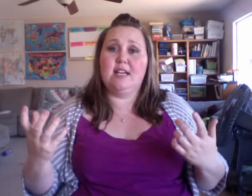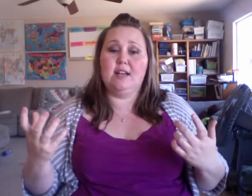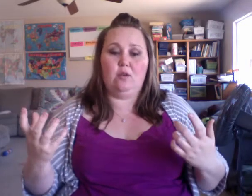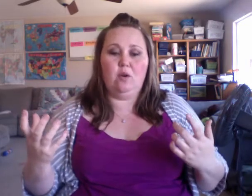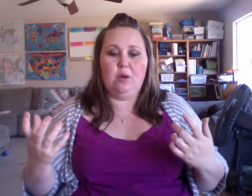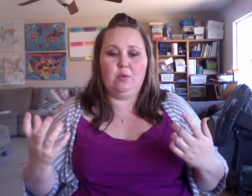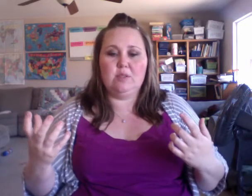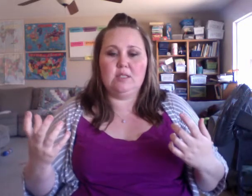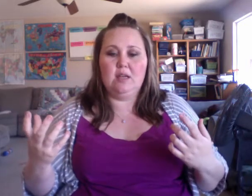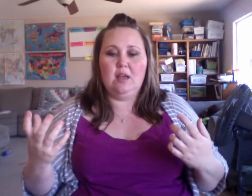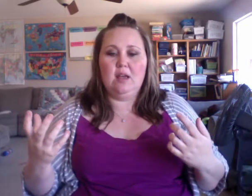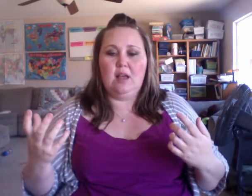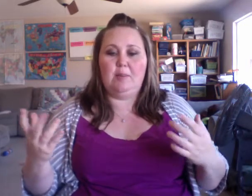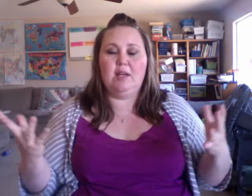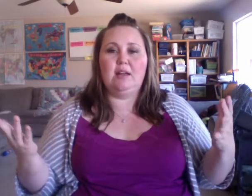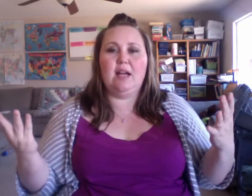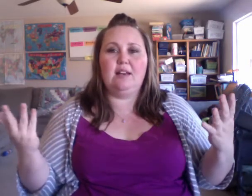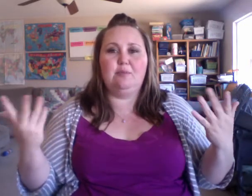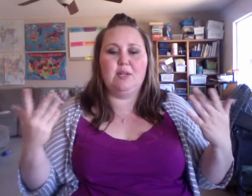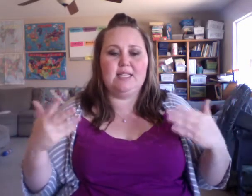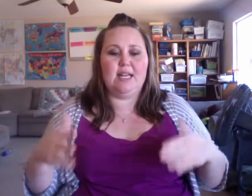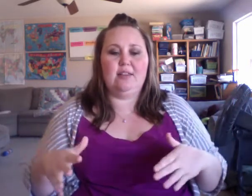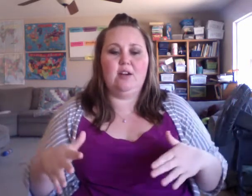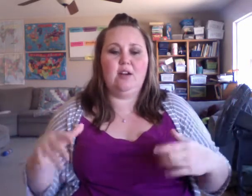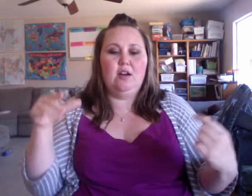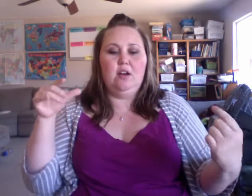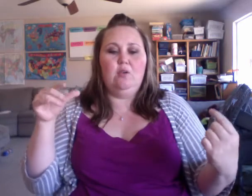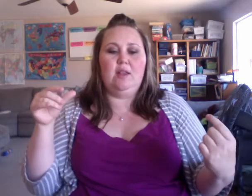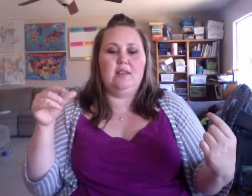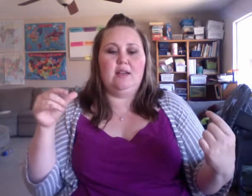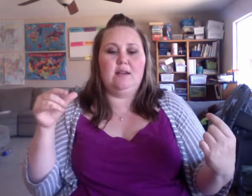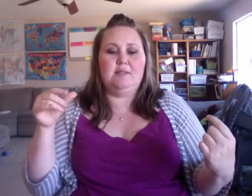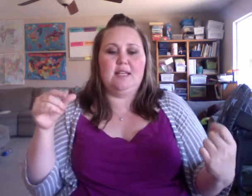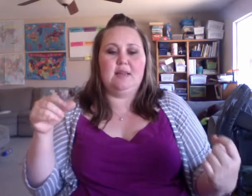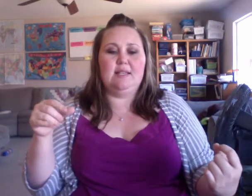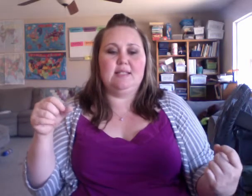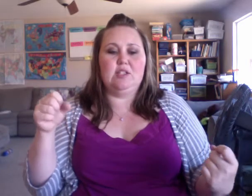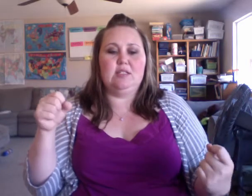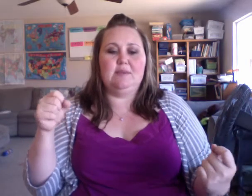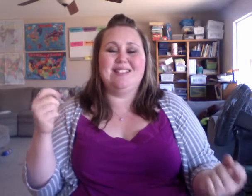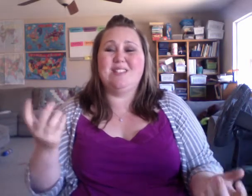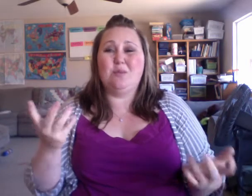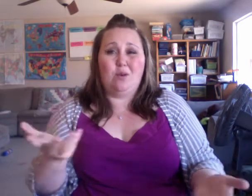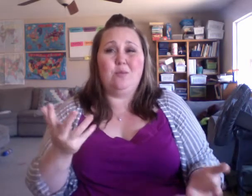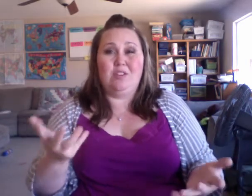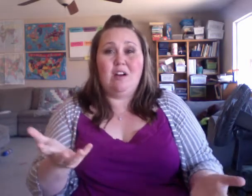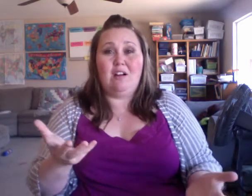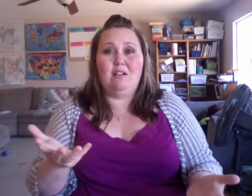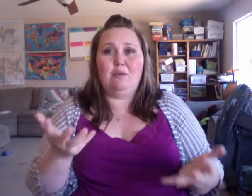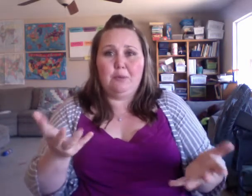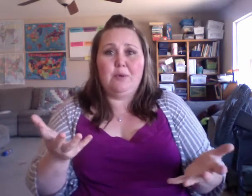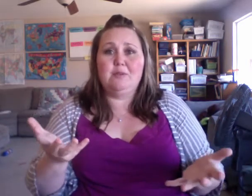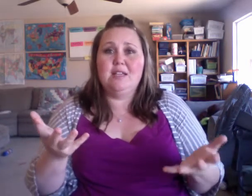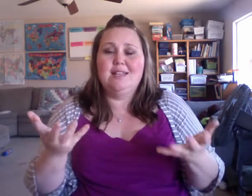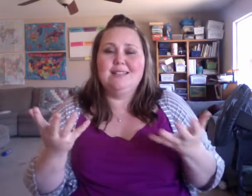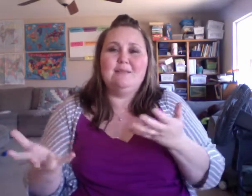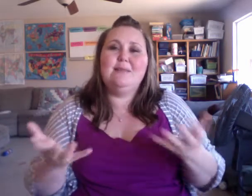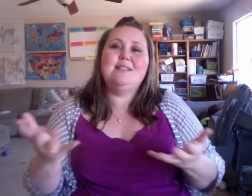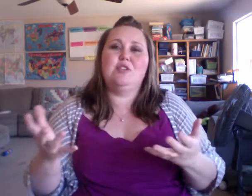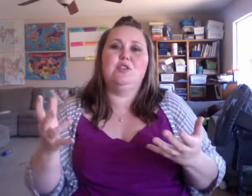sign hormones, I'm going to kind of put it together with sending messages because that's what hormones are. Hormones send messages to